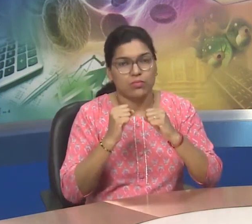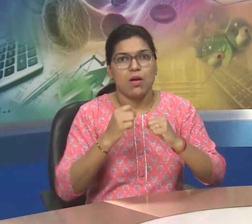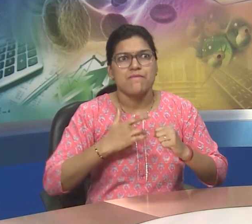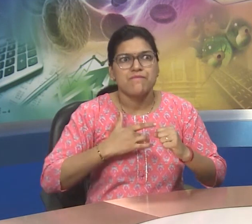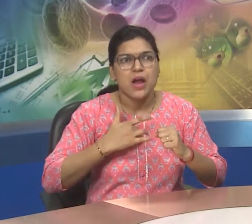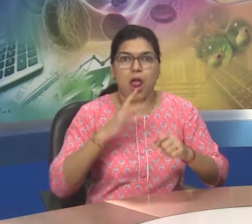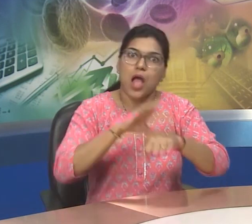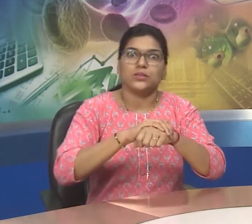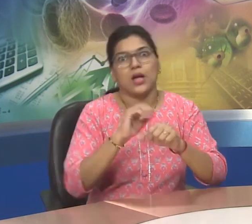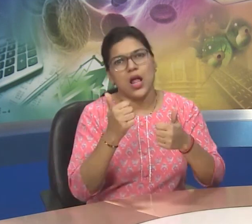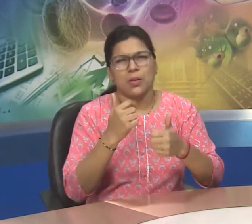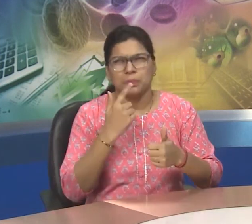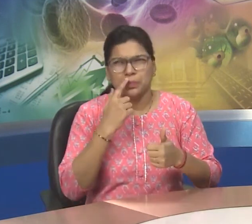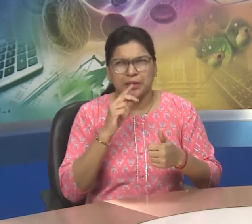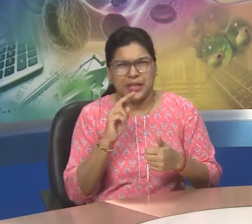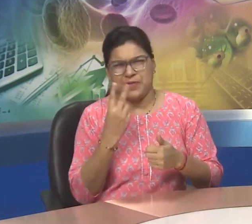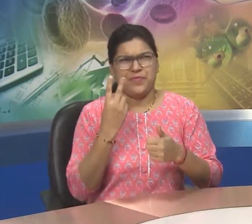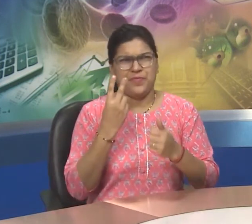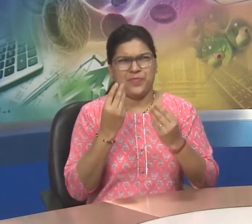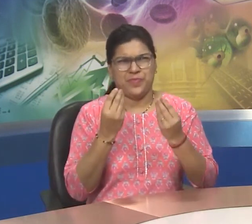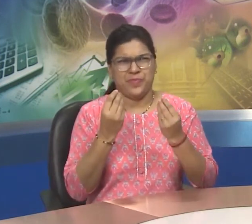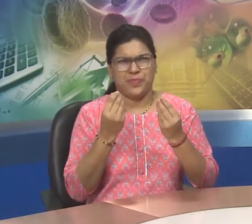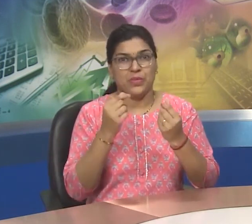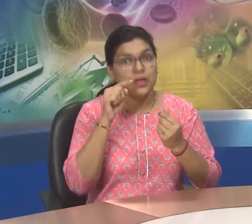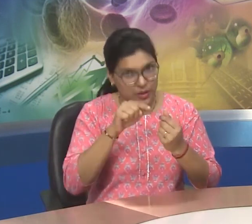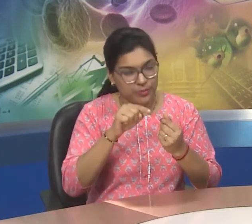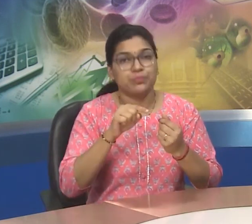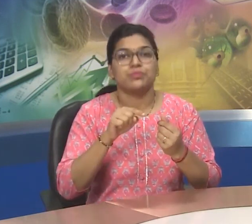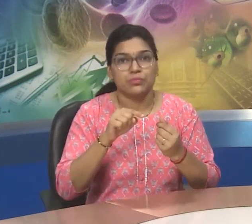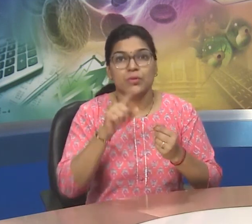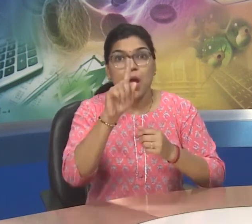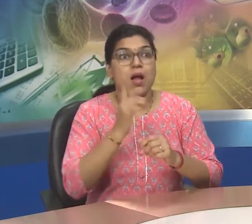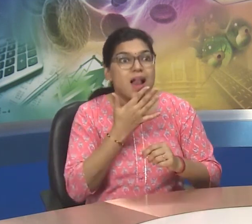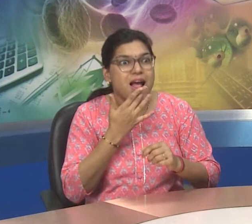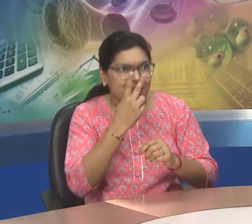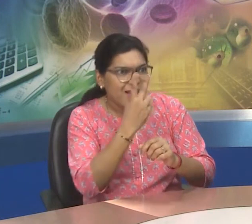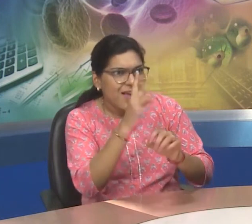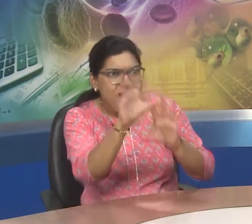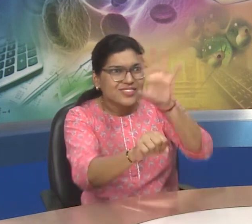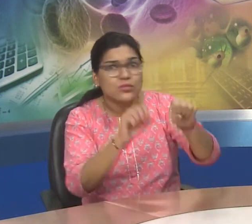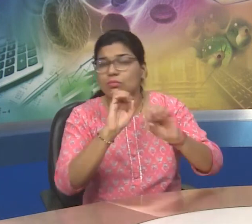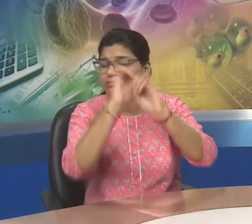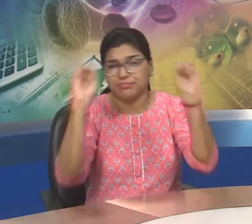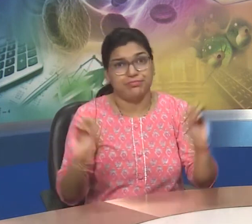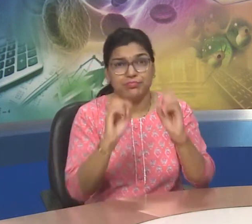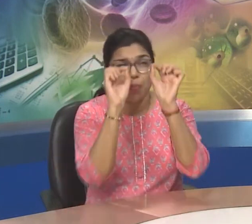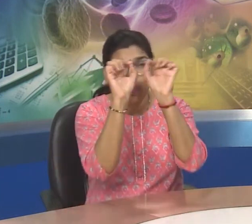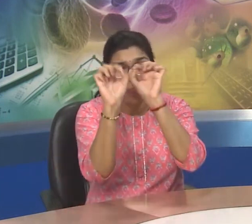It is not the gas which we have in our home for making food. These are the different gases which we